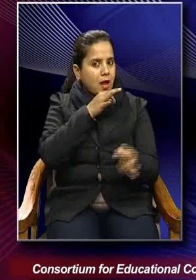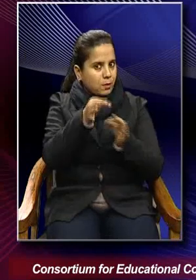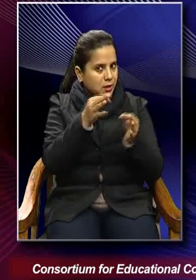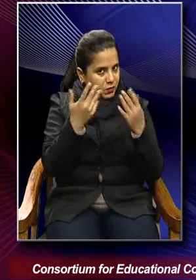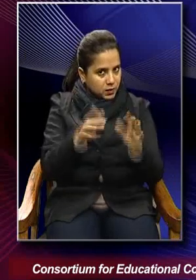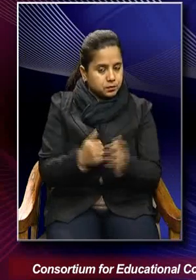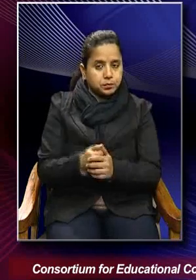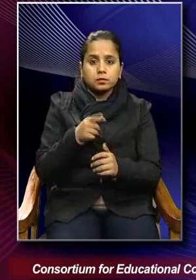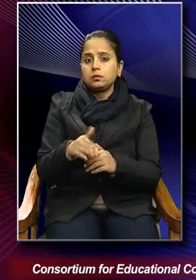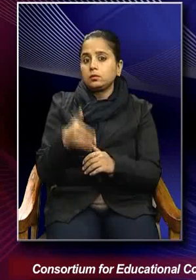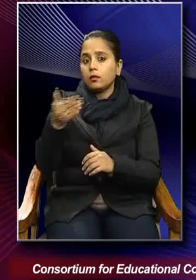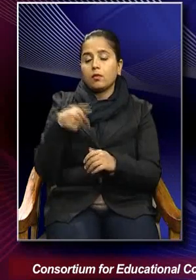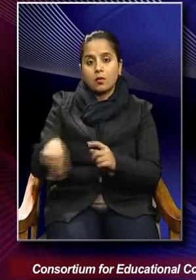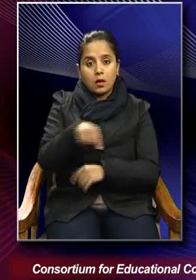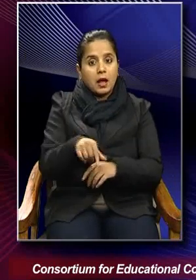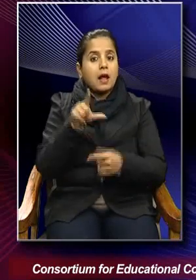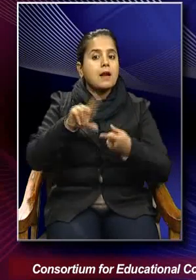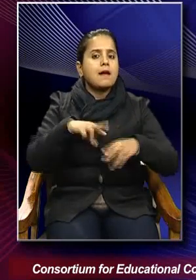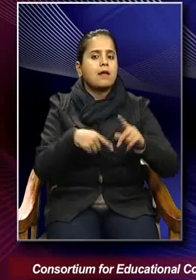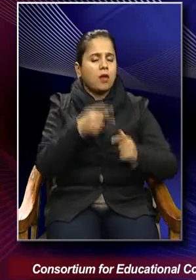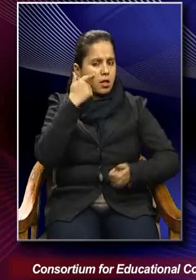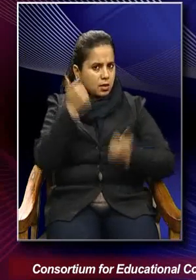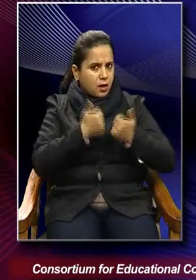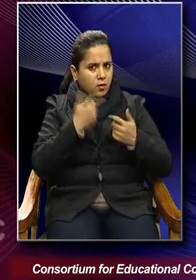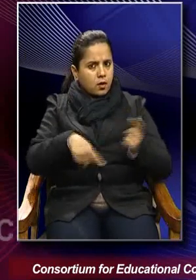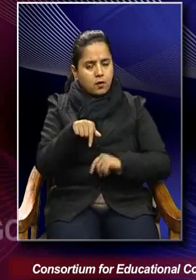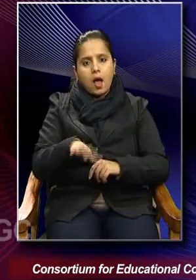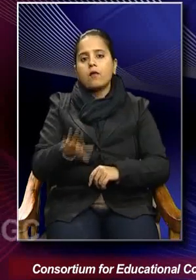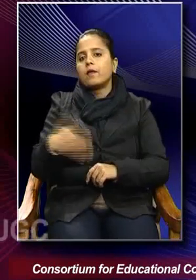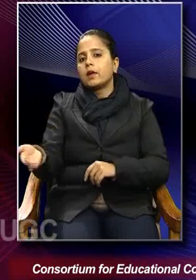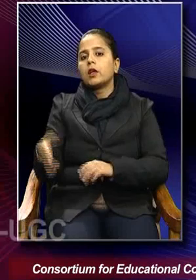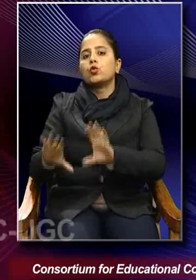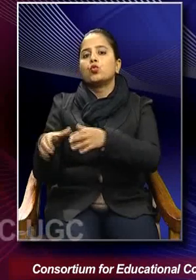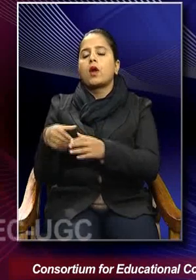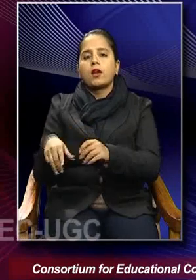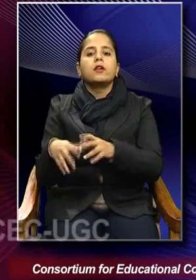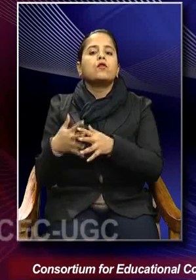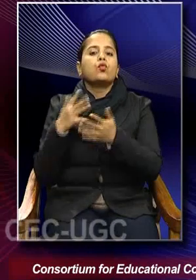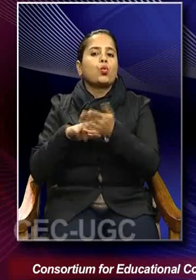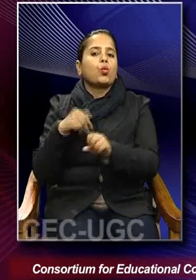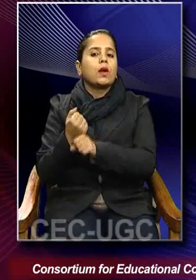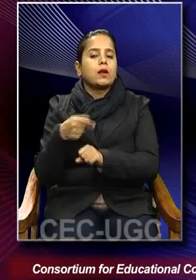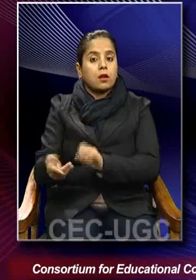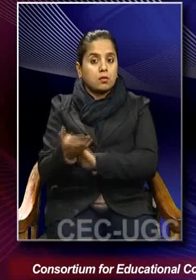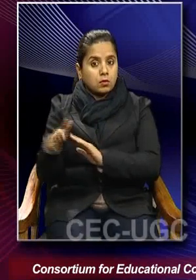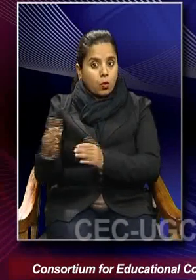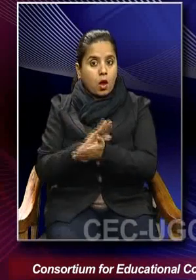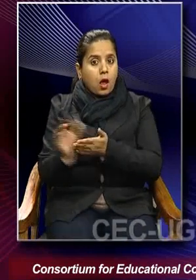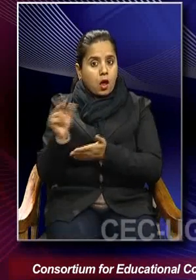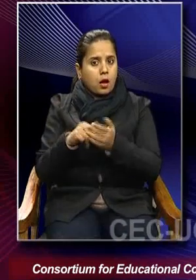uh, that after this leftist experiment, we have the right wing, uh, totalitarian regime coming, uh, in Hungary. Uh,